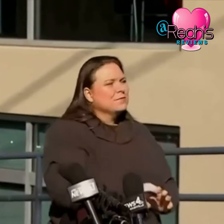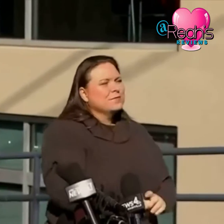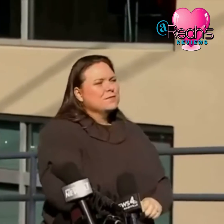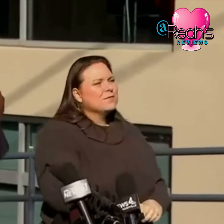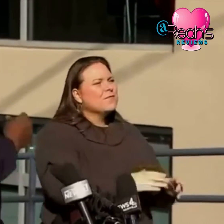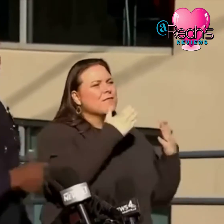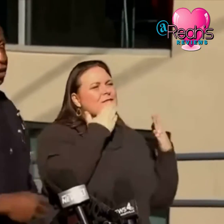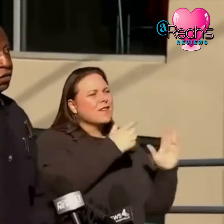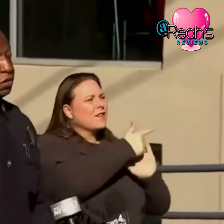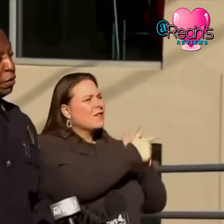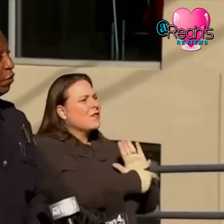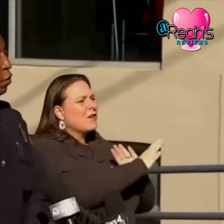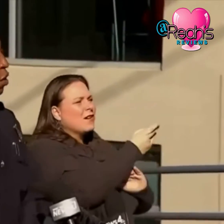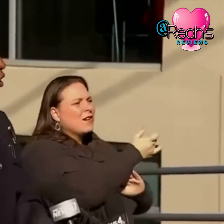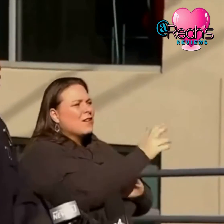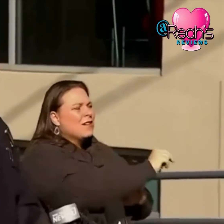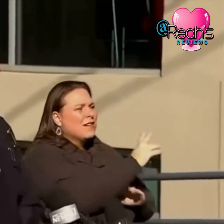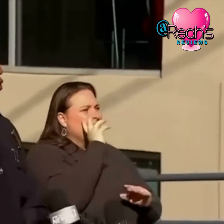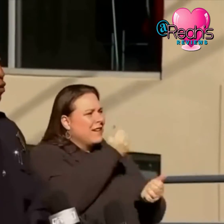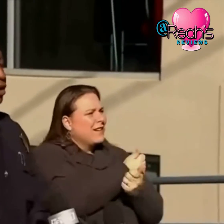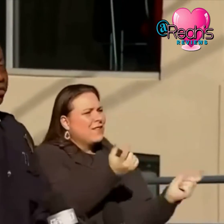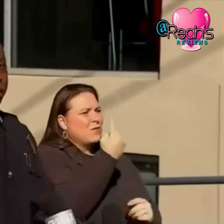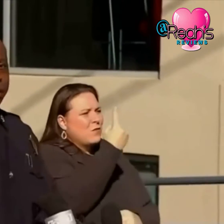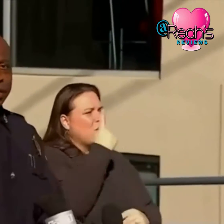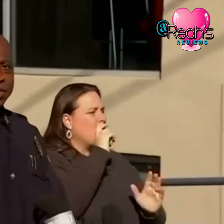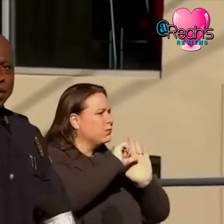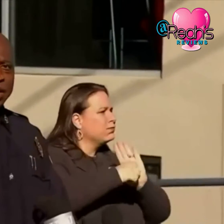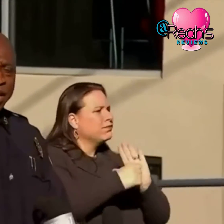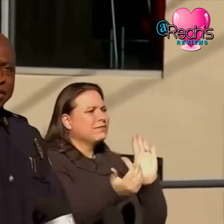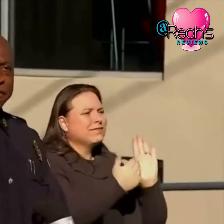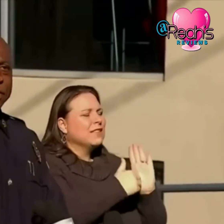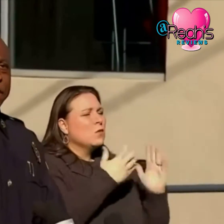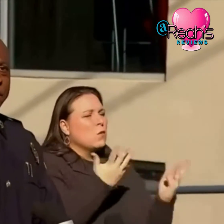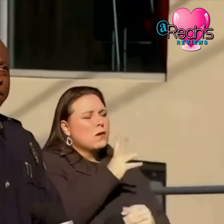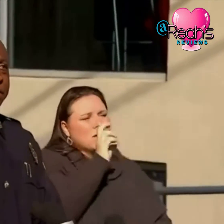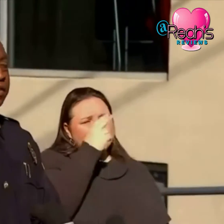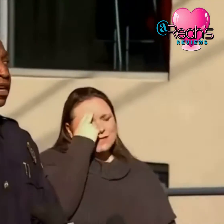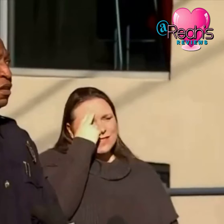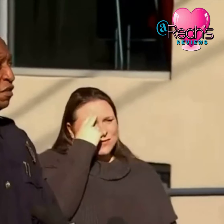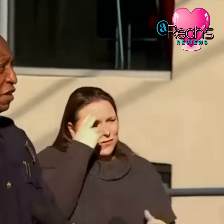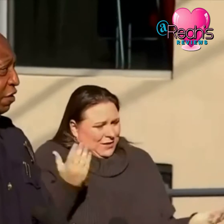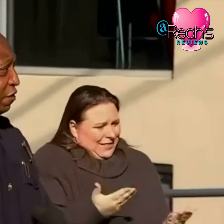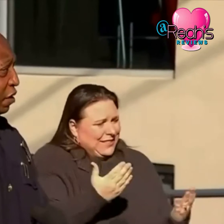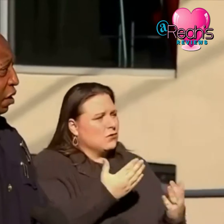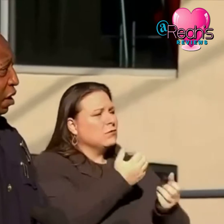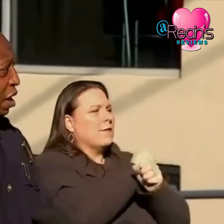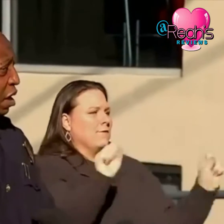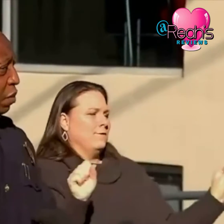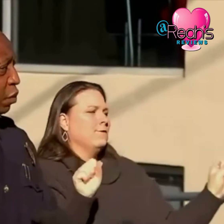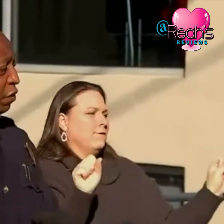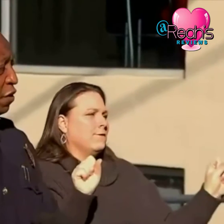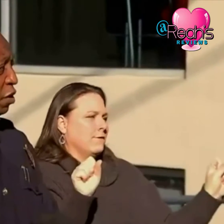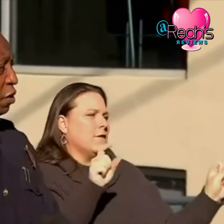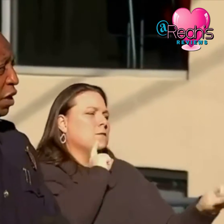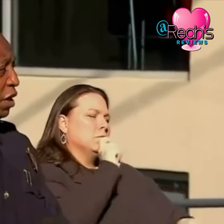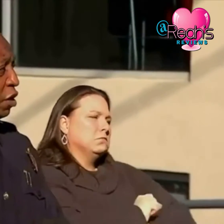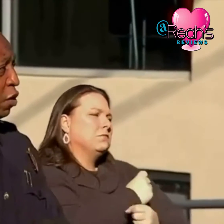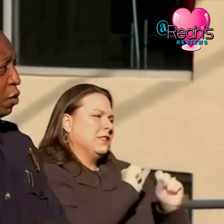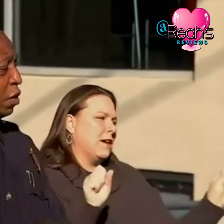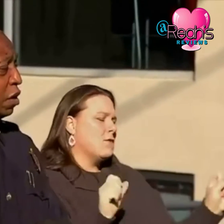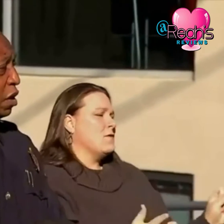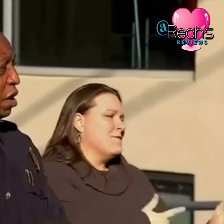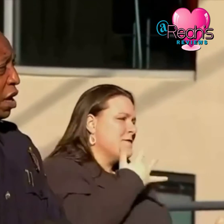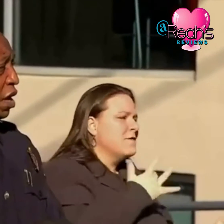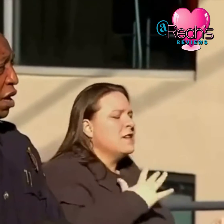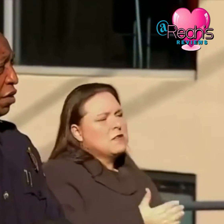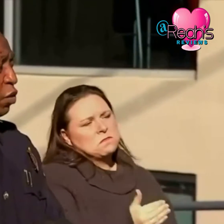thank you attorney Cochran and to everyone let me reiterate that Nashville is safe we feel and